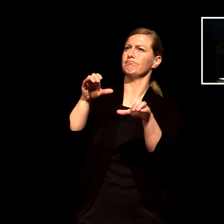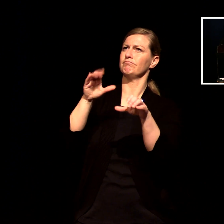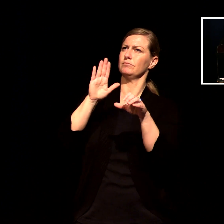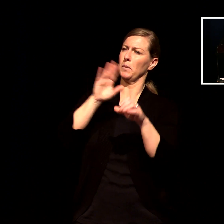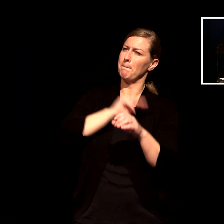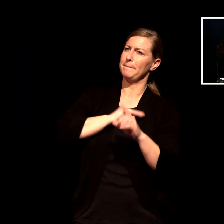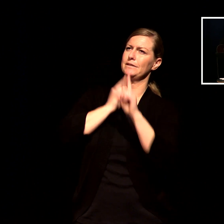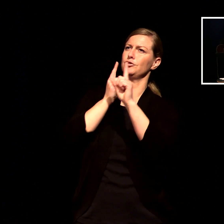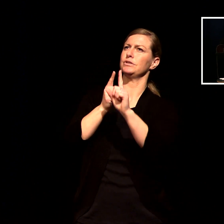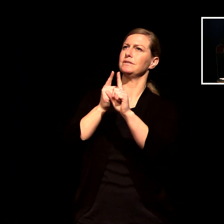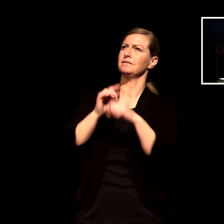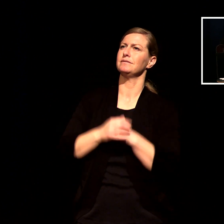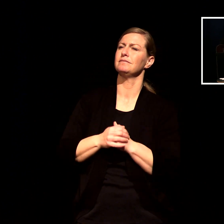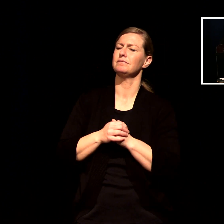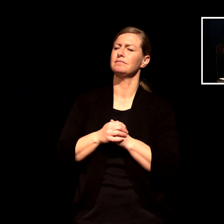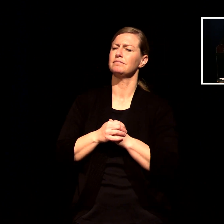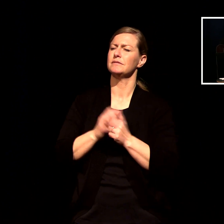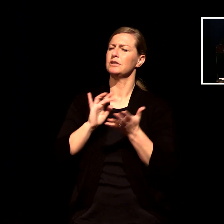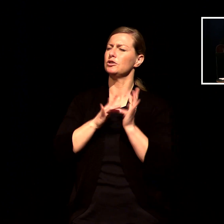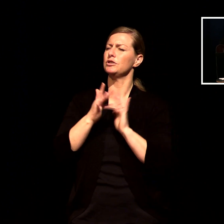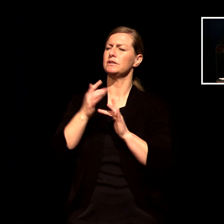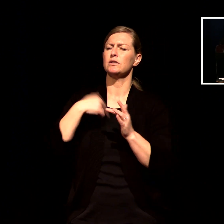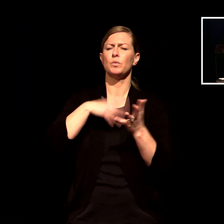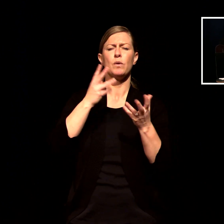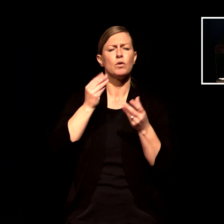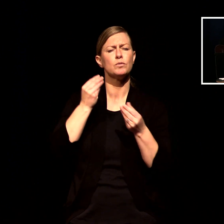jesus we just want to bring you glory we just want to bring fame to your name